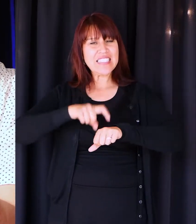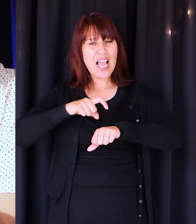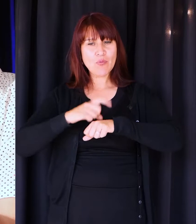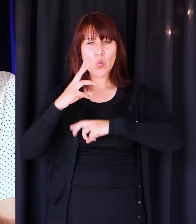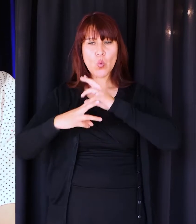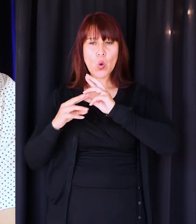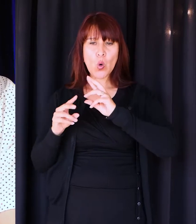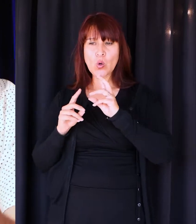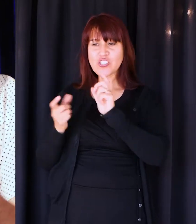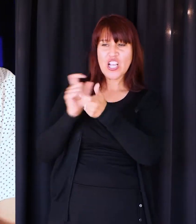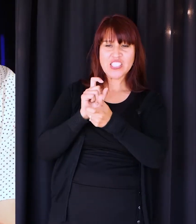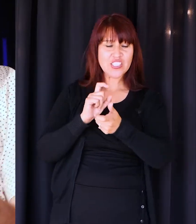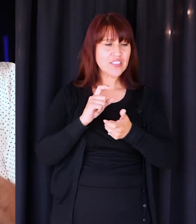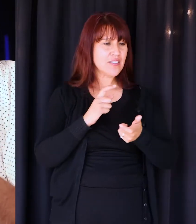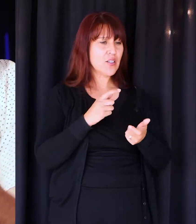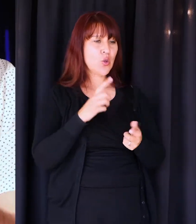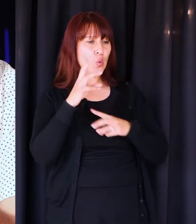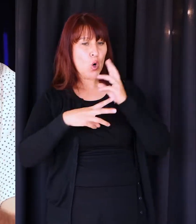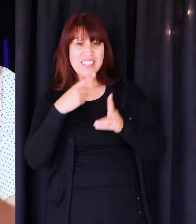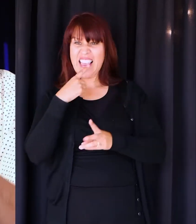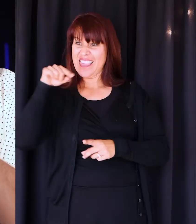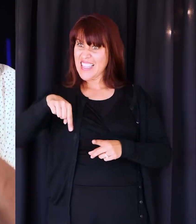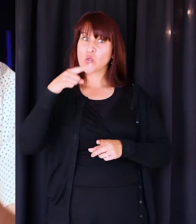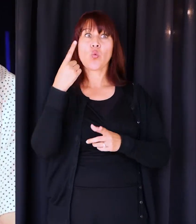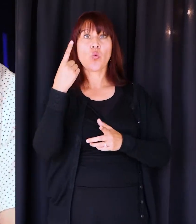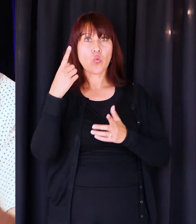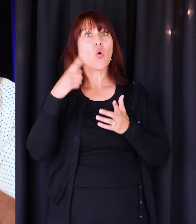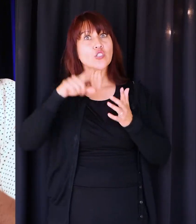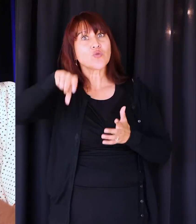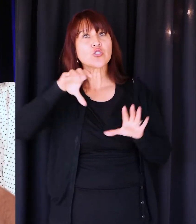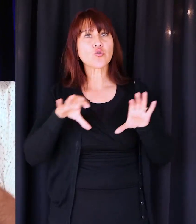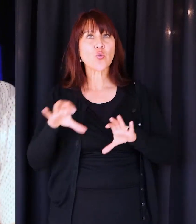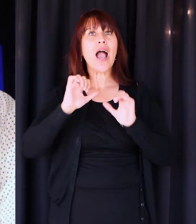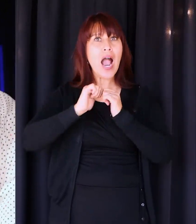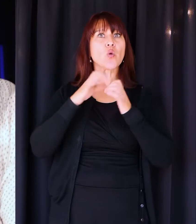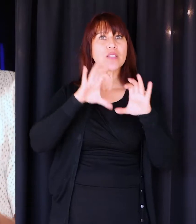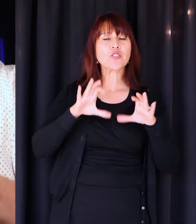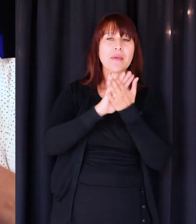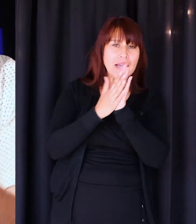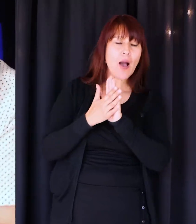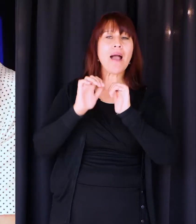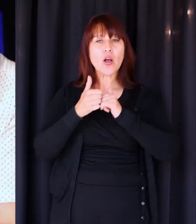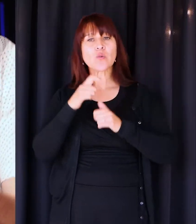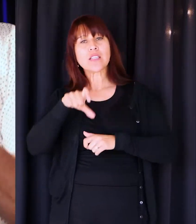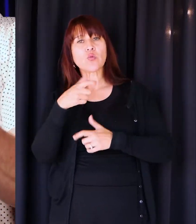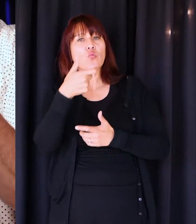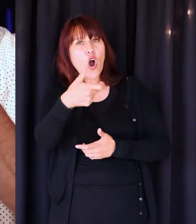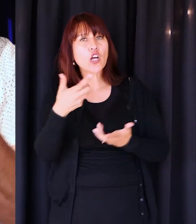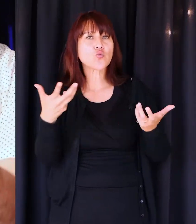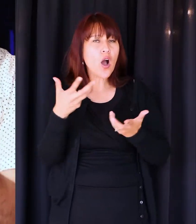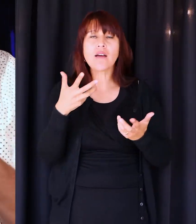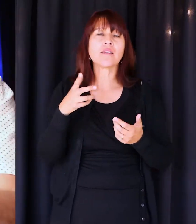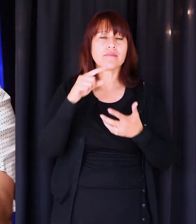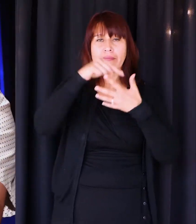world moves, every time the world says, this is what you should do, and this is how you should be, and this is what you should watch, and this is what, I'm just,